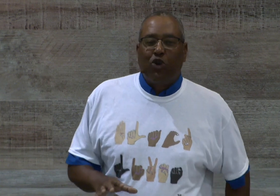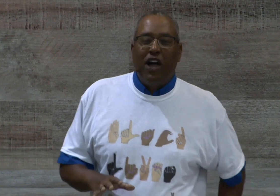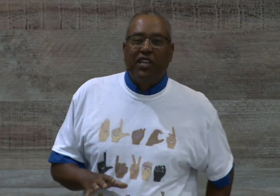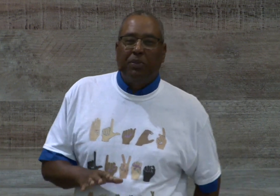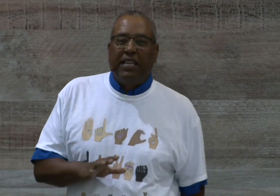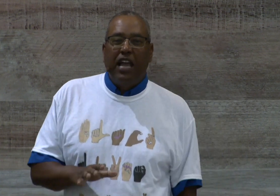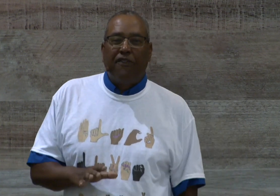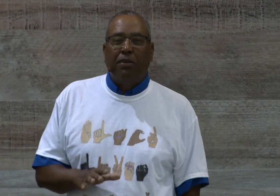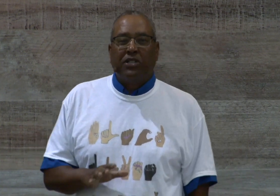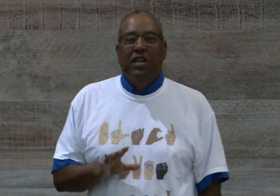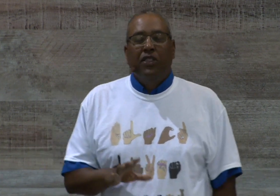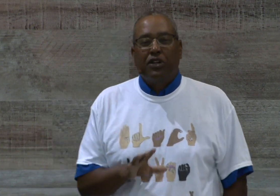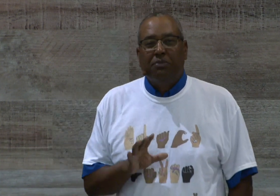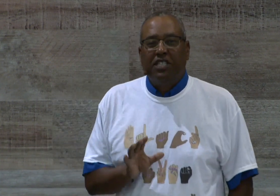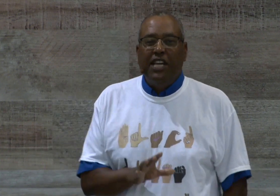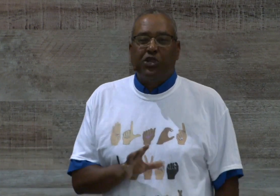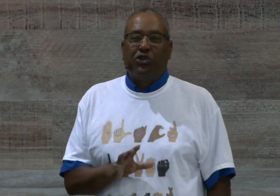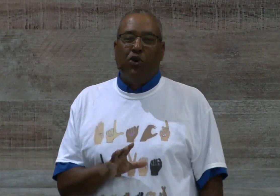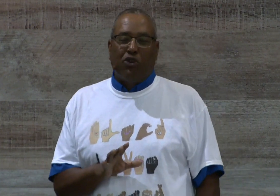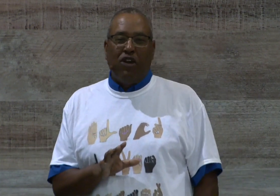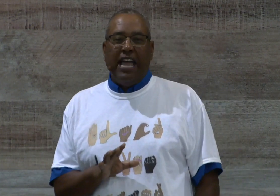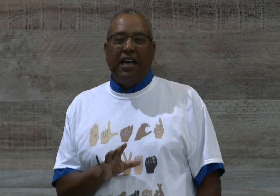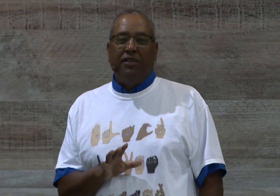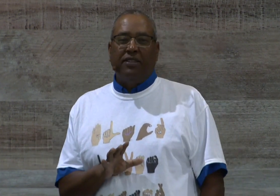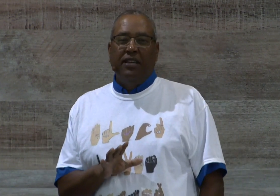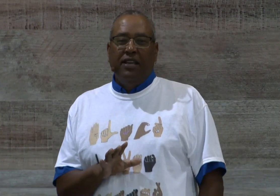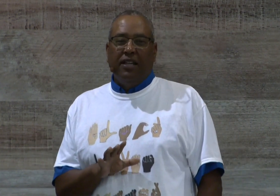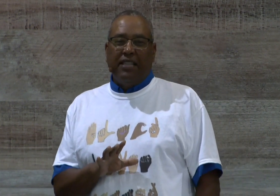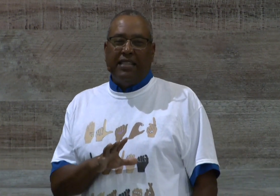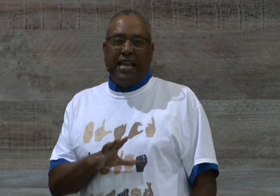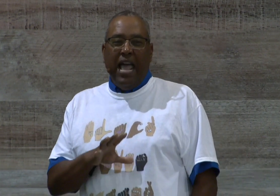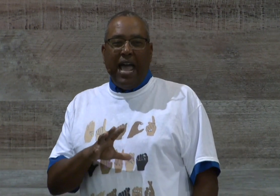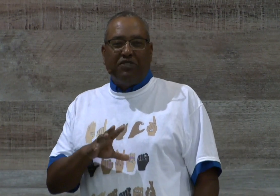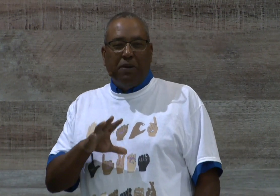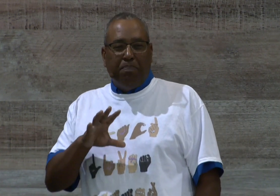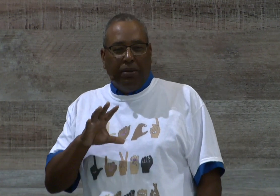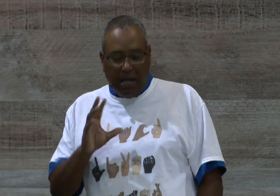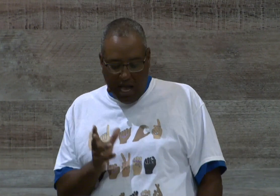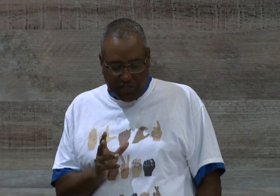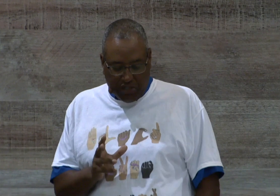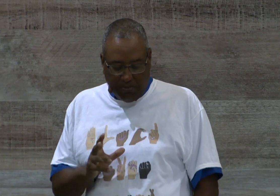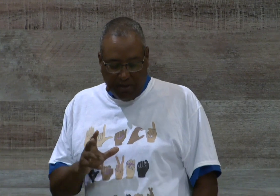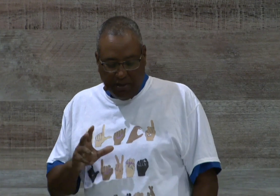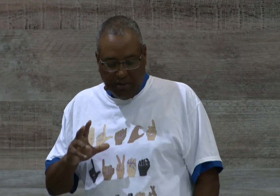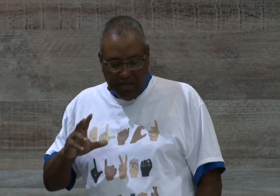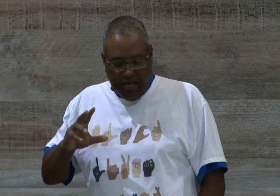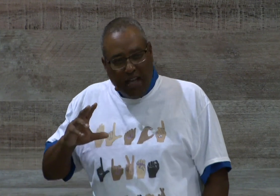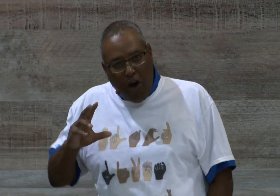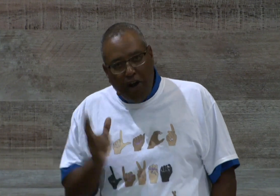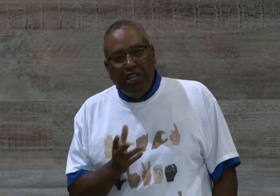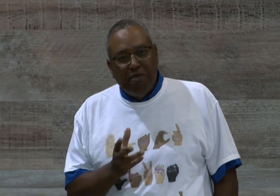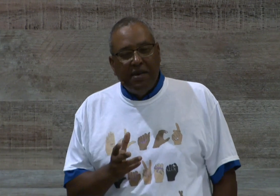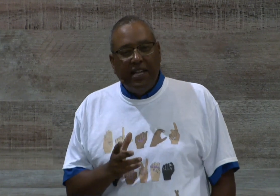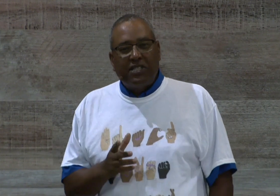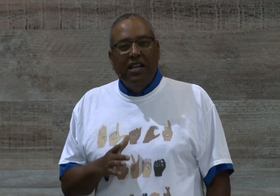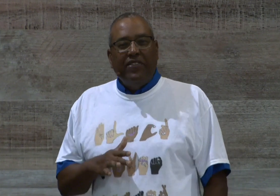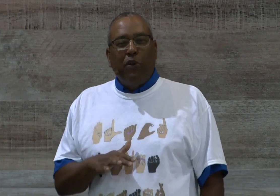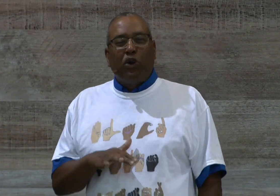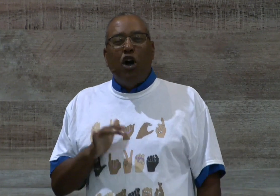Christ, we to be careful because there are some teachers going around that have some plausible arguments that will cause